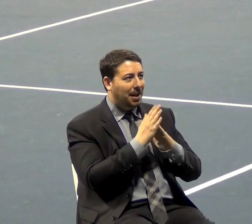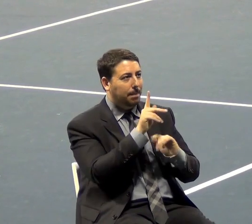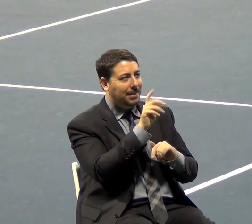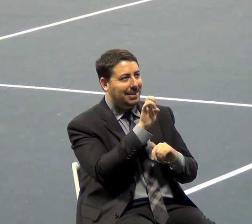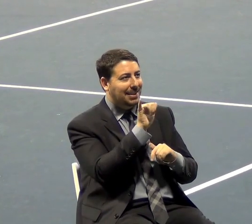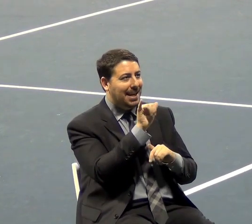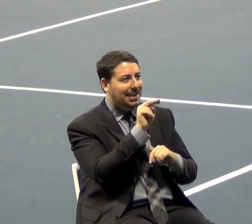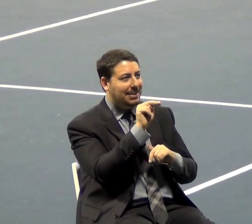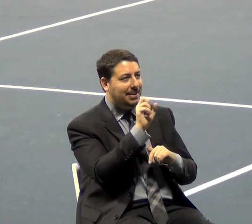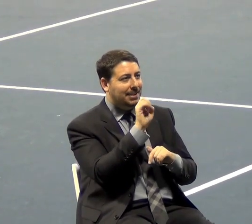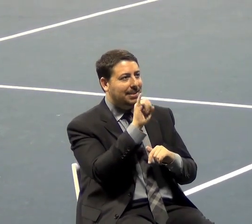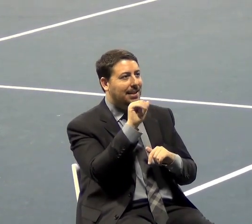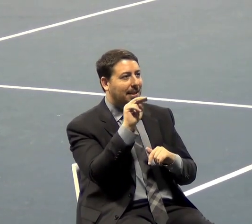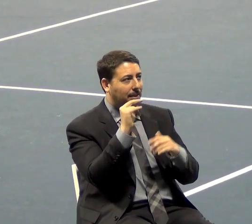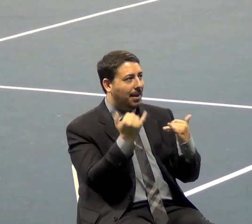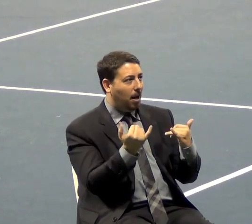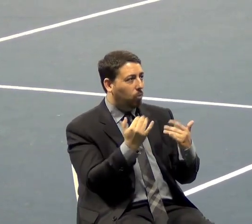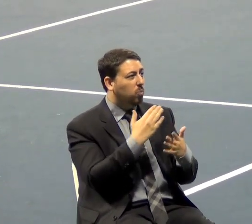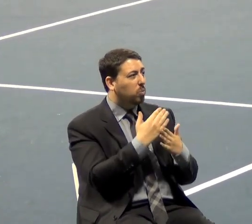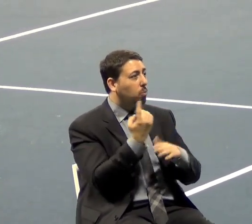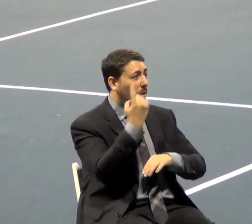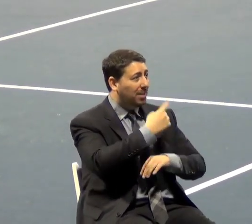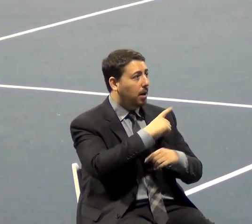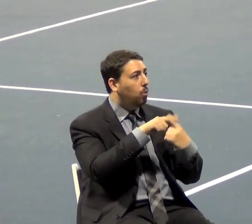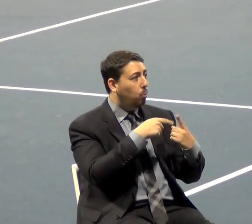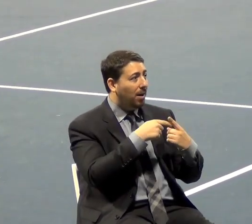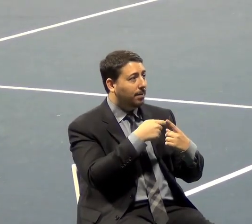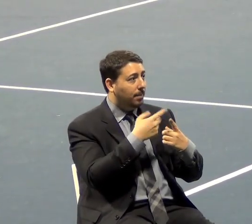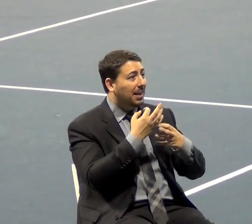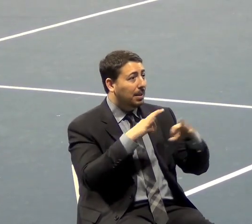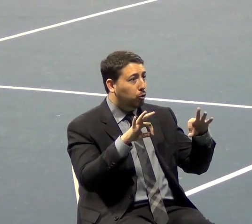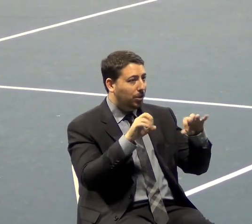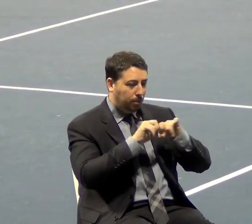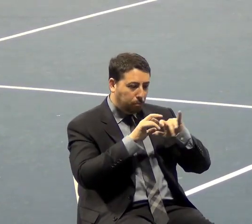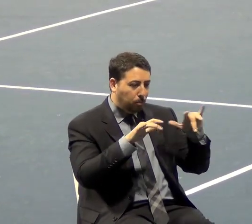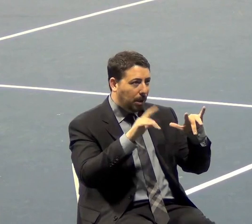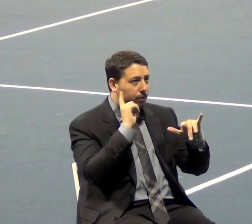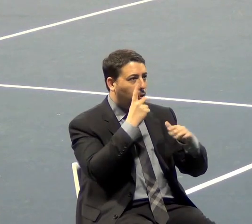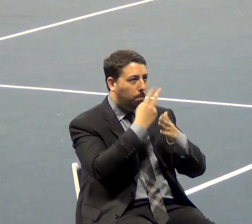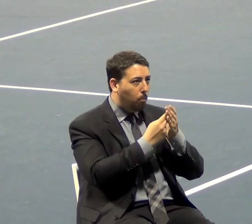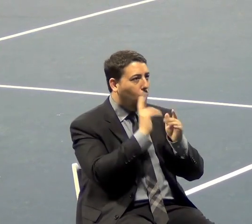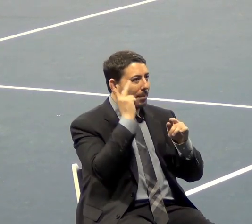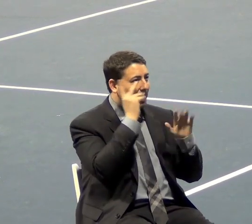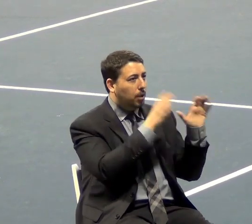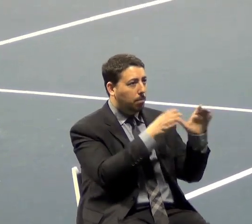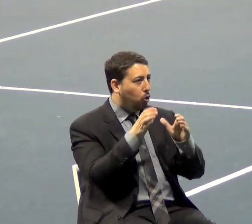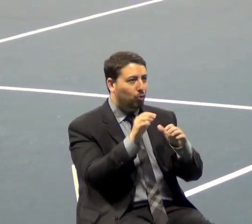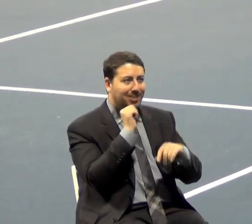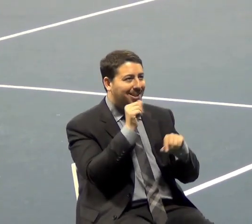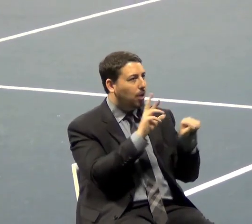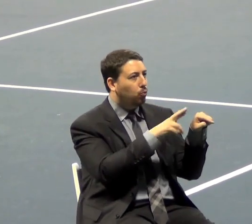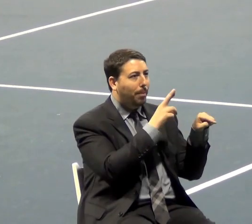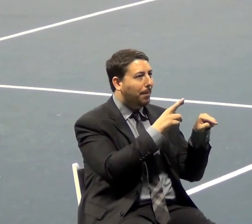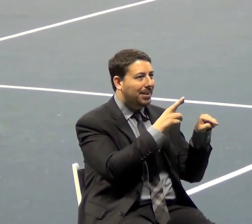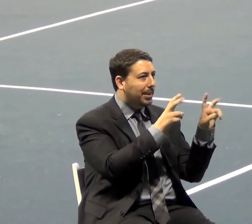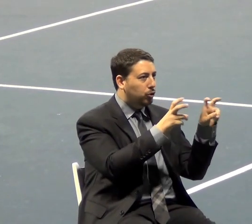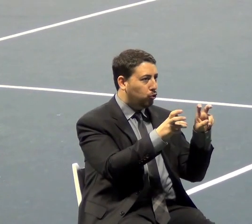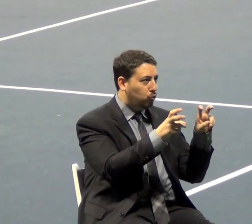when these views and the cause of liberty permeates through both political parties, it will not be a Republican issue. It will come, you know,